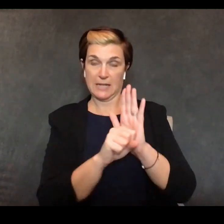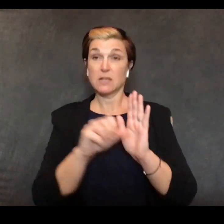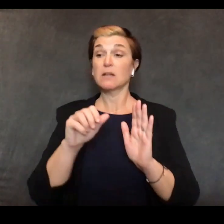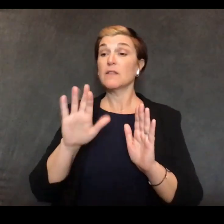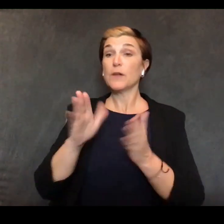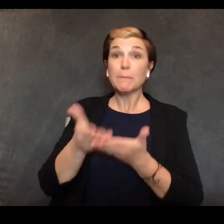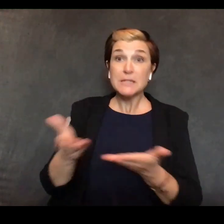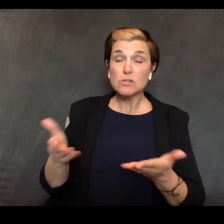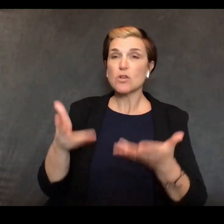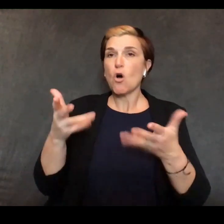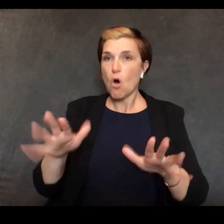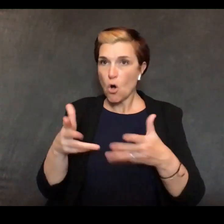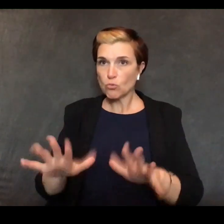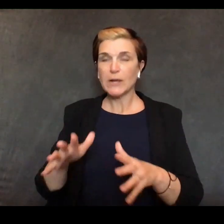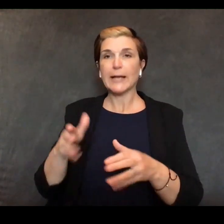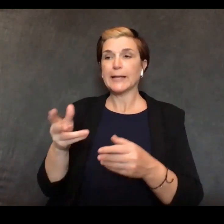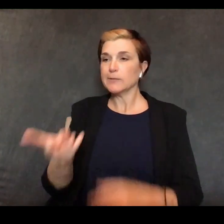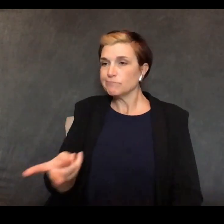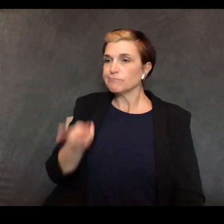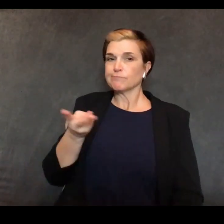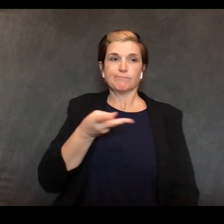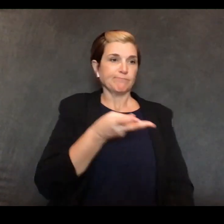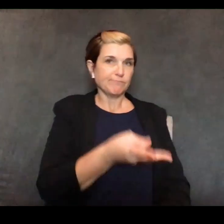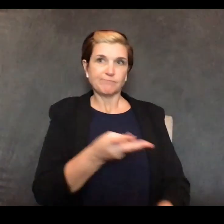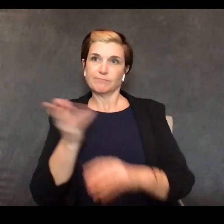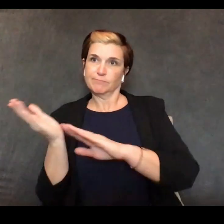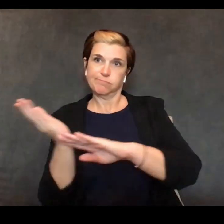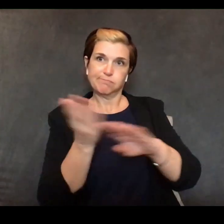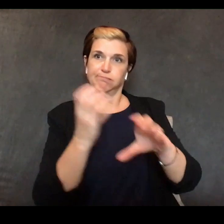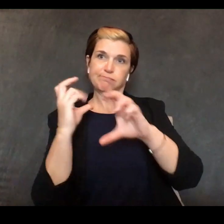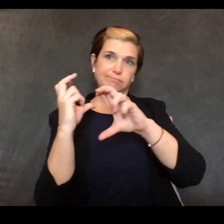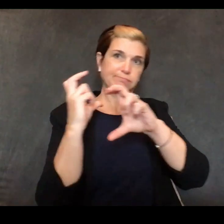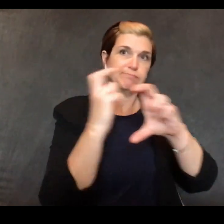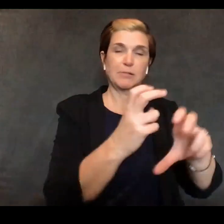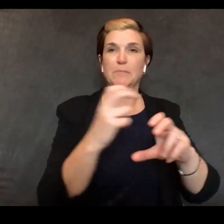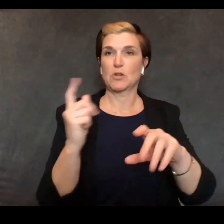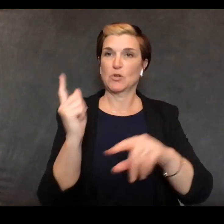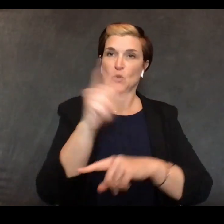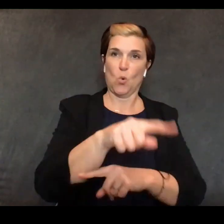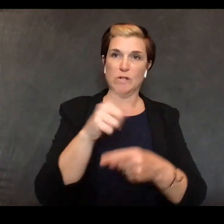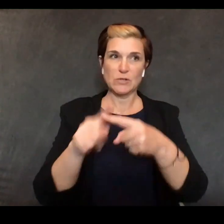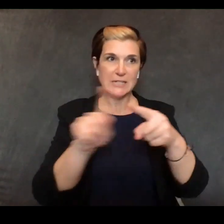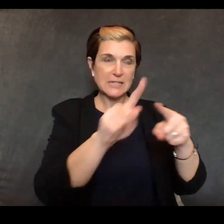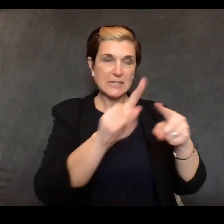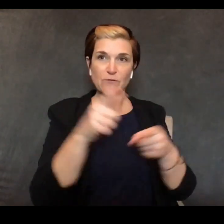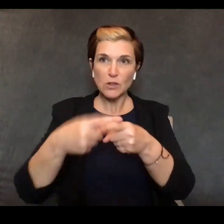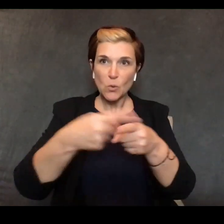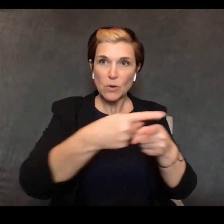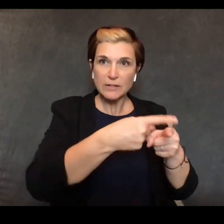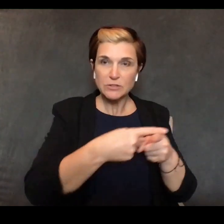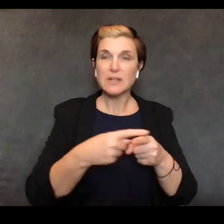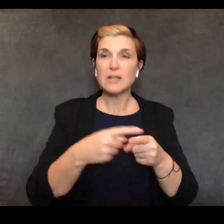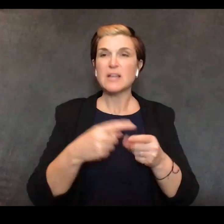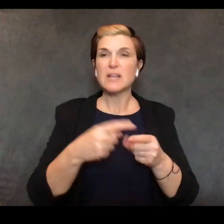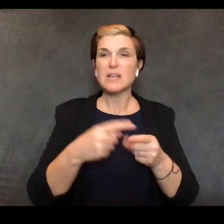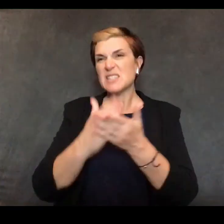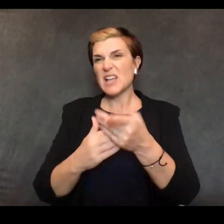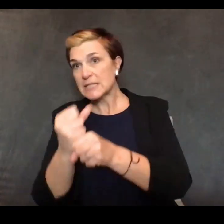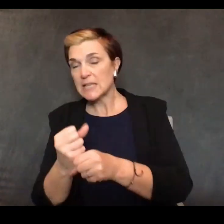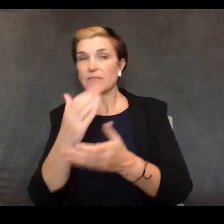and being shipped to the locations most cities have the specific locations some do not but it's still going to a central receiving and